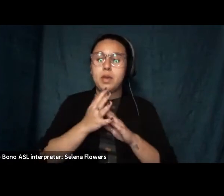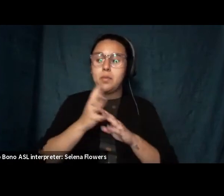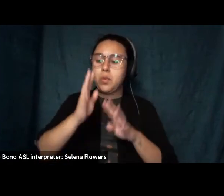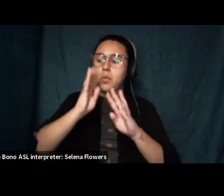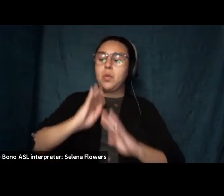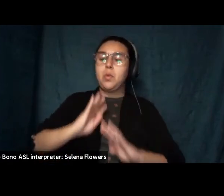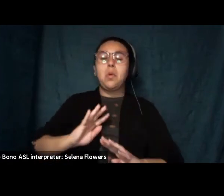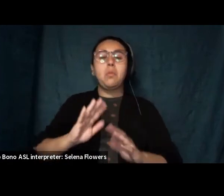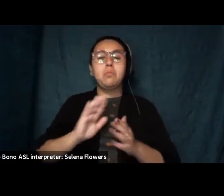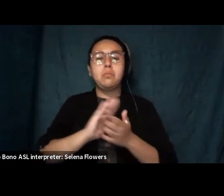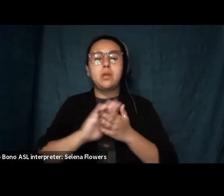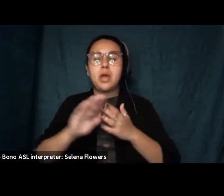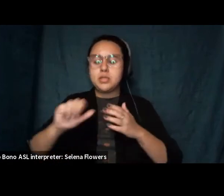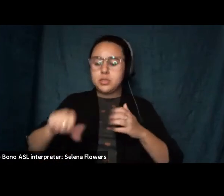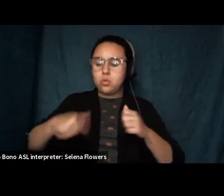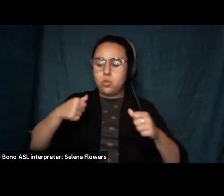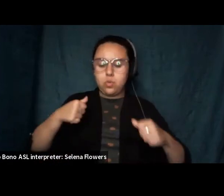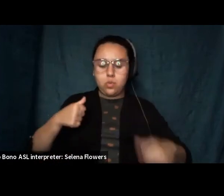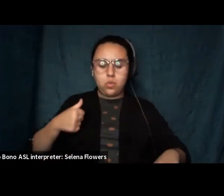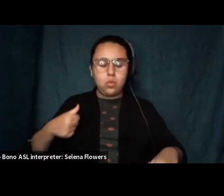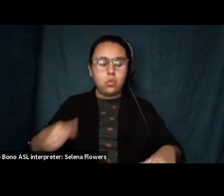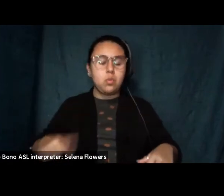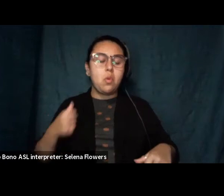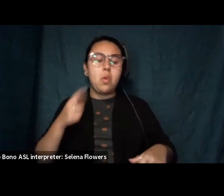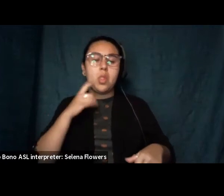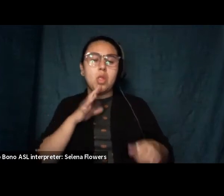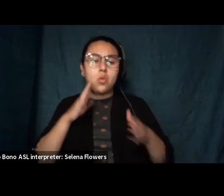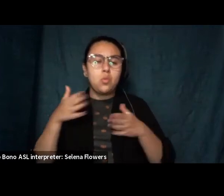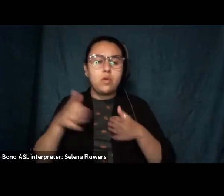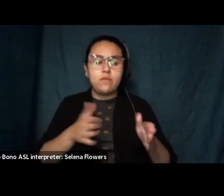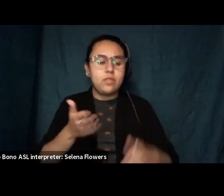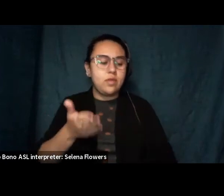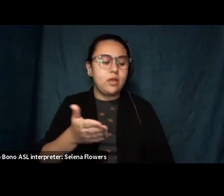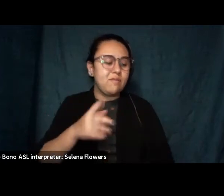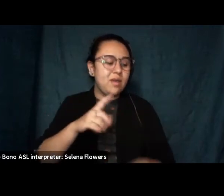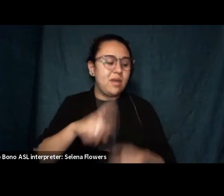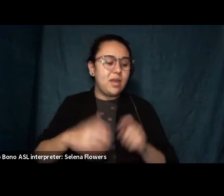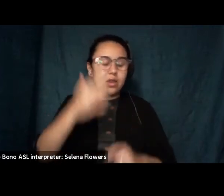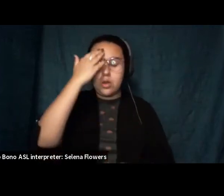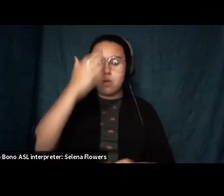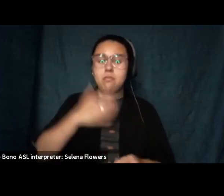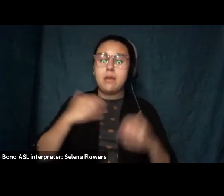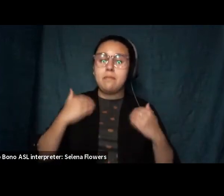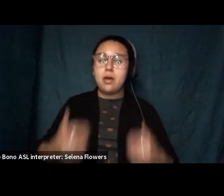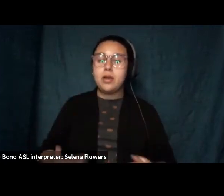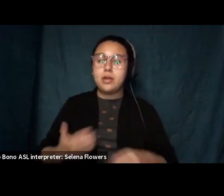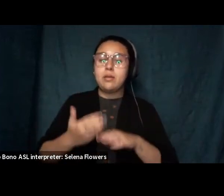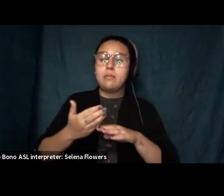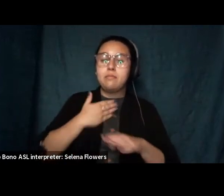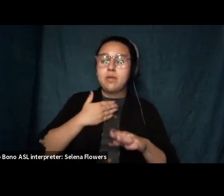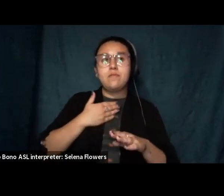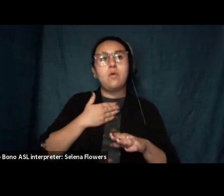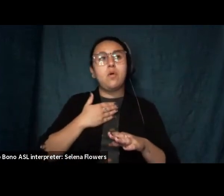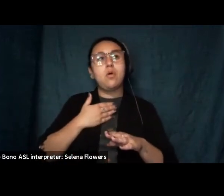say you meant to cut a river there if i can't know my body before it was riven show me your